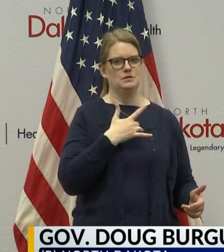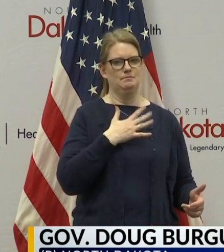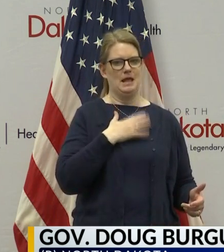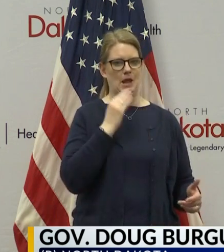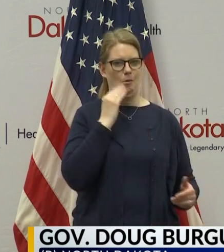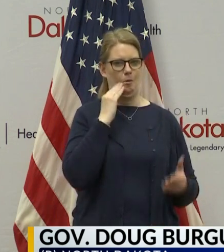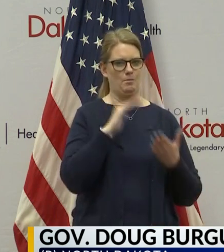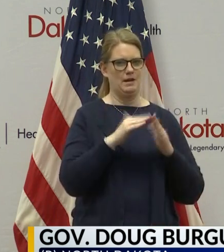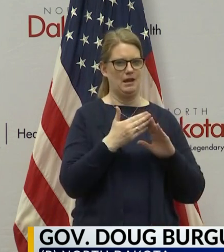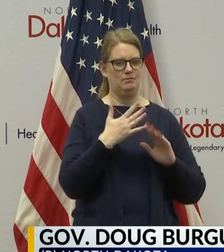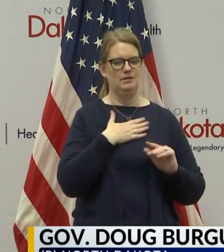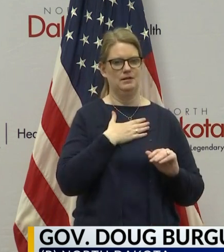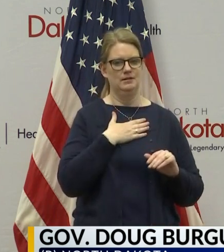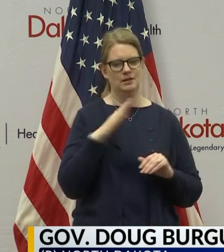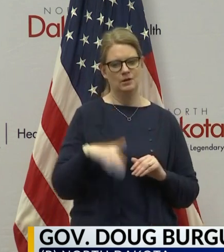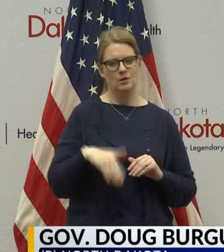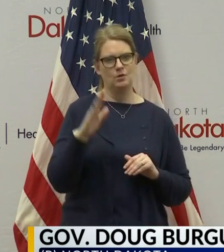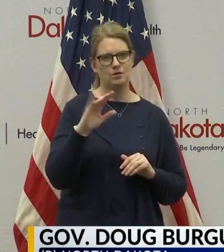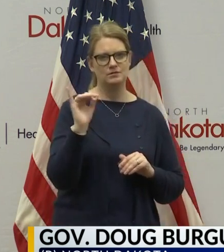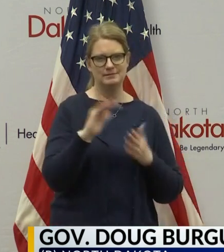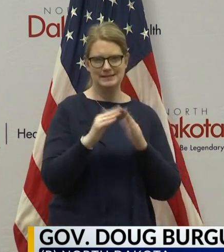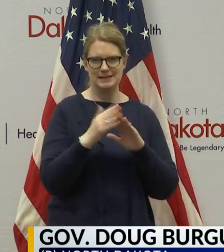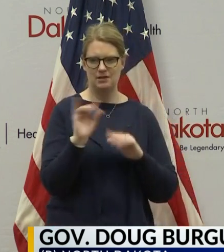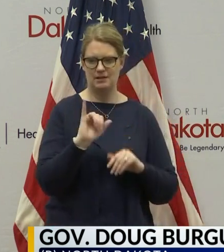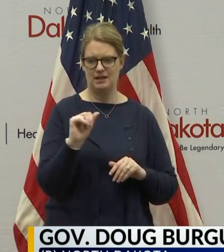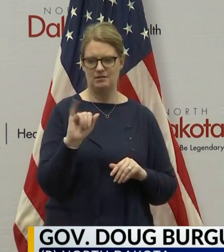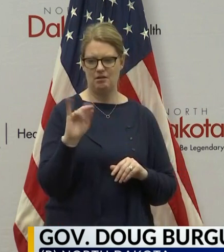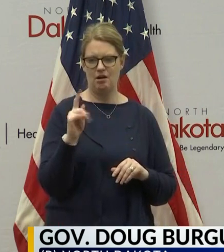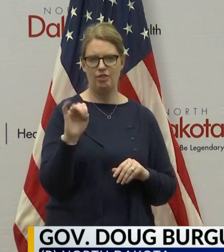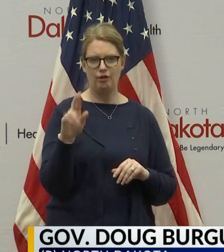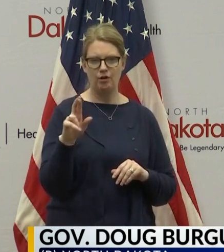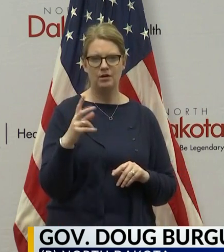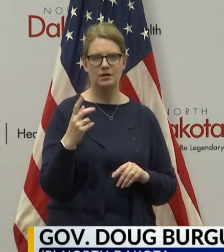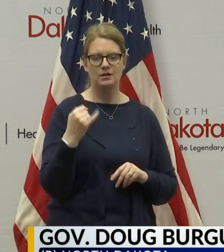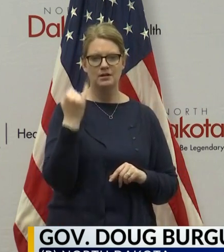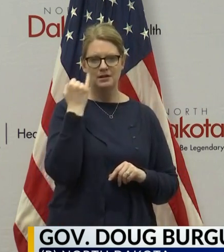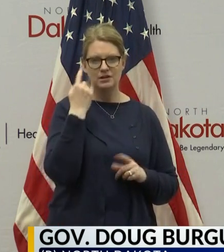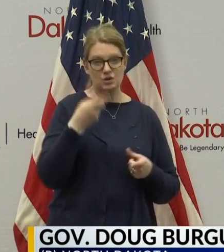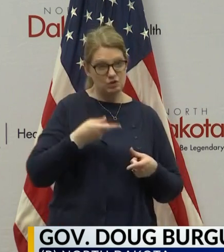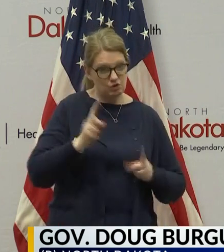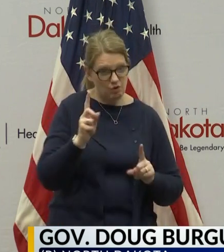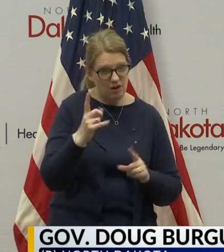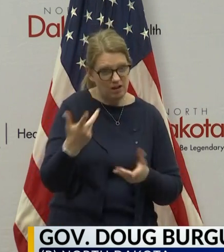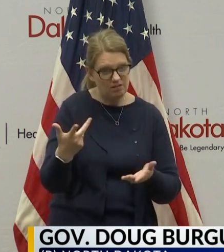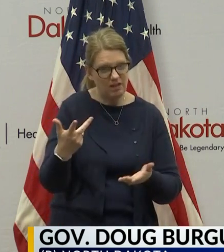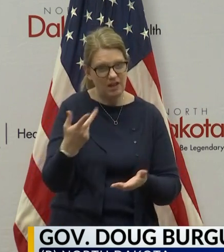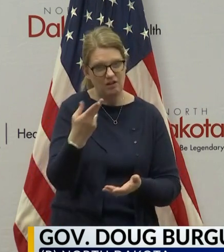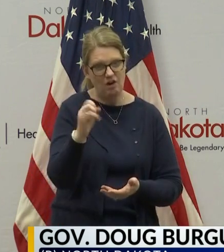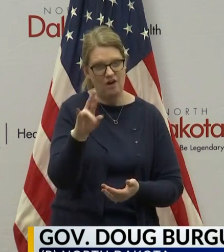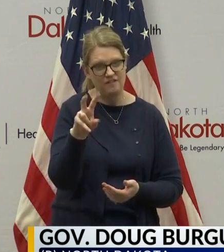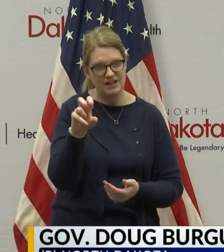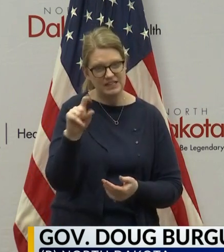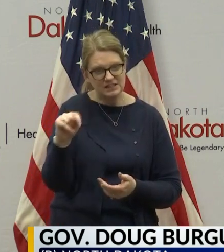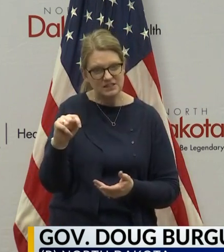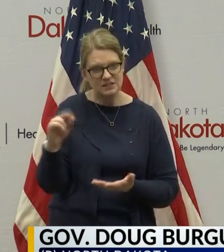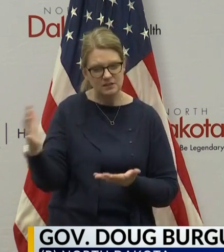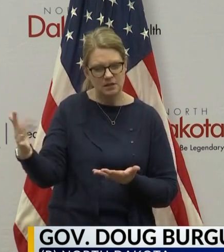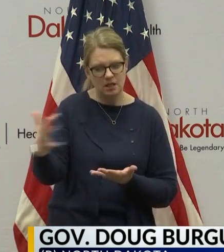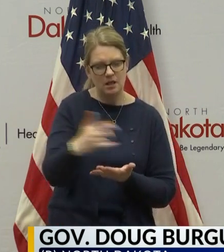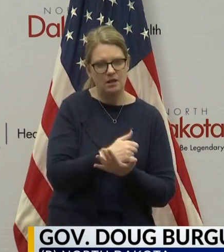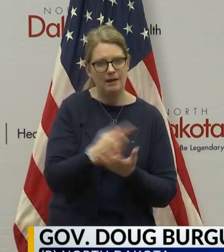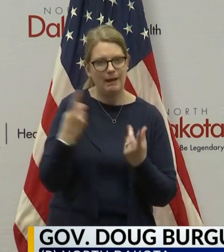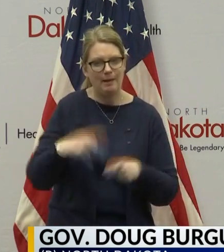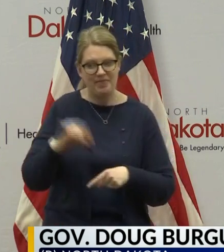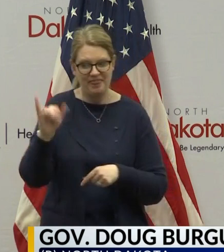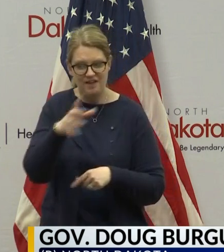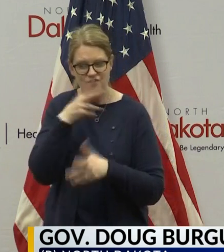hometown. I think about, you know, growing up in a town like Arthur. You know, if somebody during harvest, you know, had a heart attack, all the neighbors came